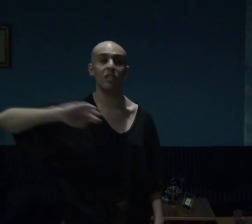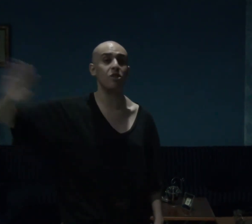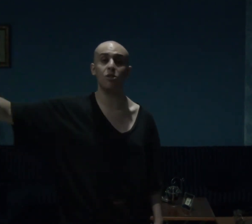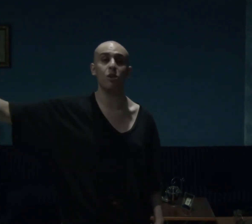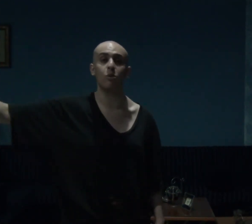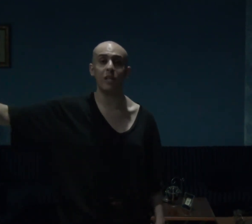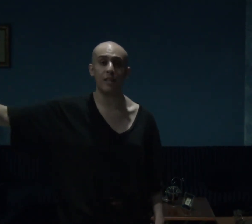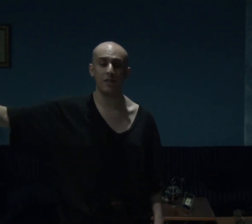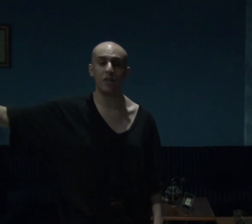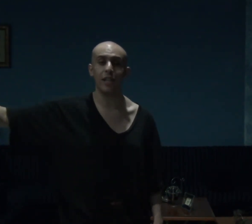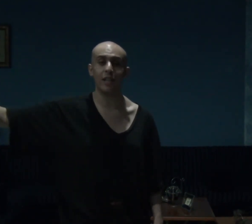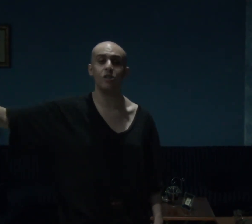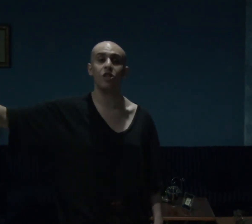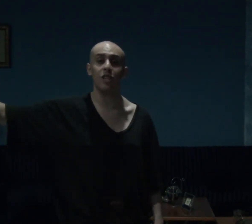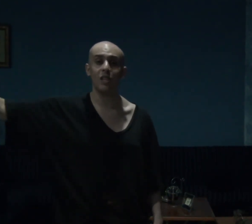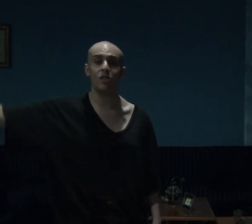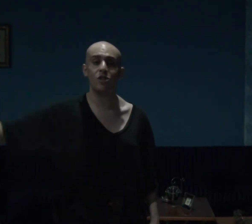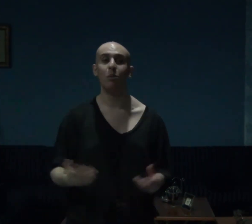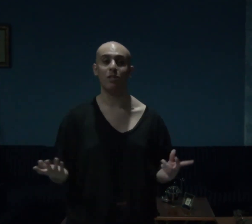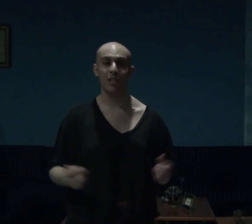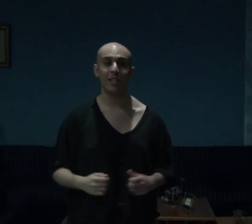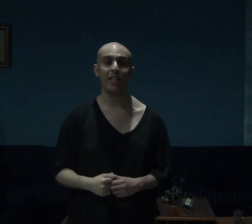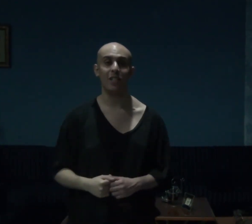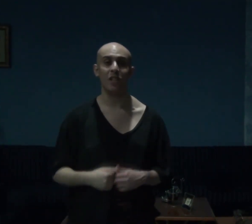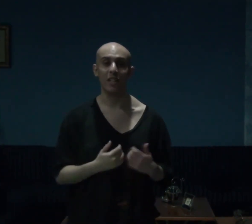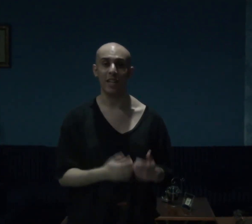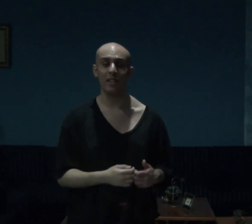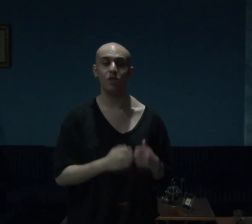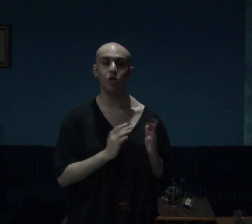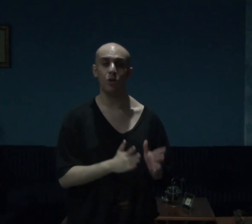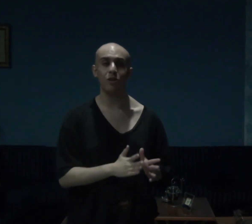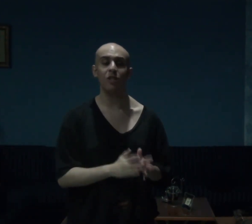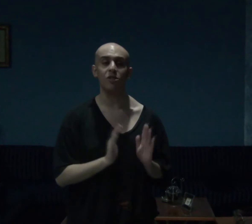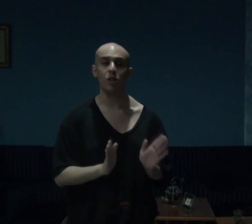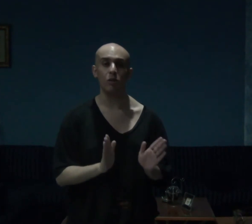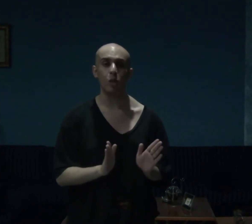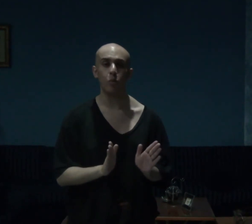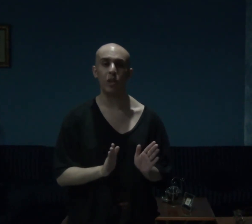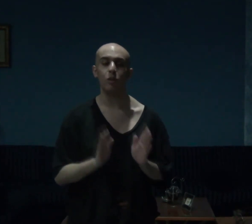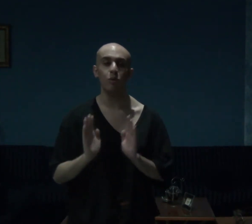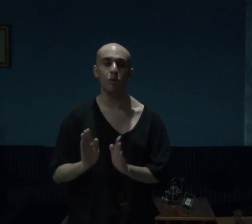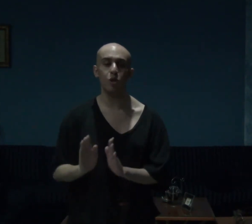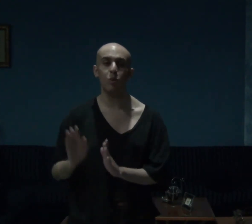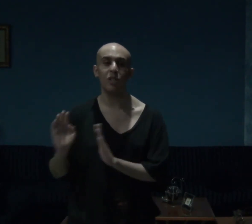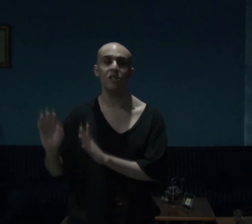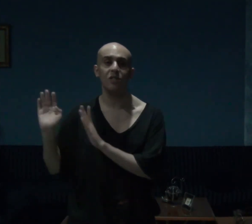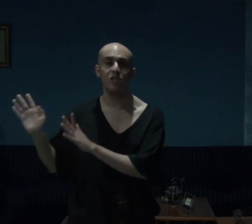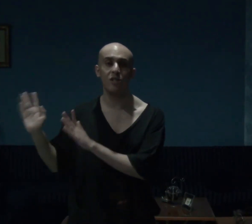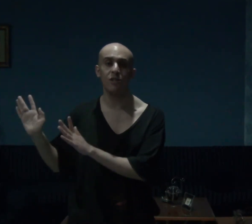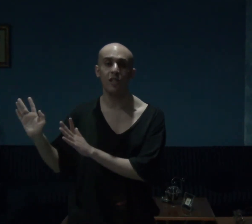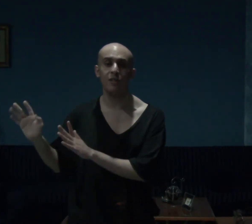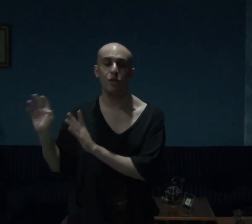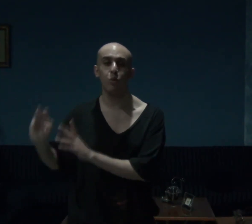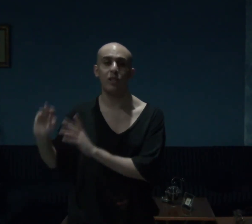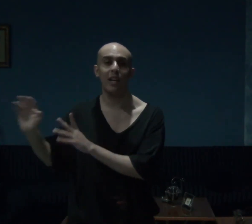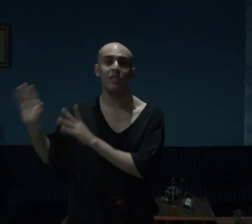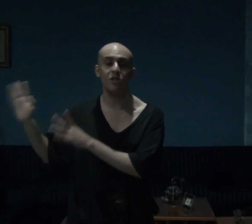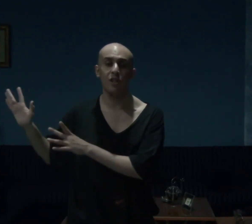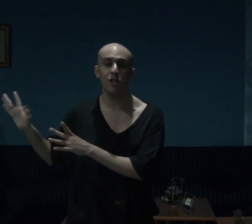he's so great guys and gals he is but yeah guys and gals jordan is the only one who knows what his sister does what alice does